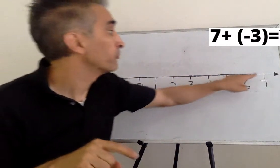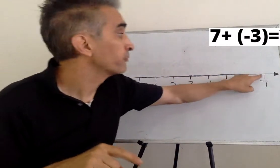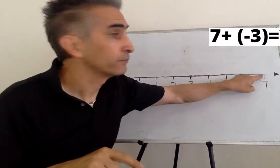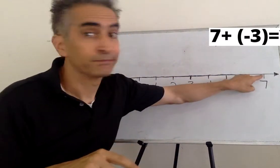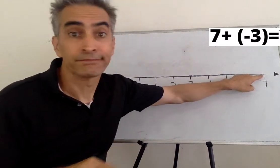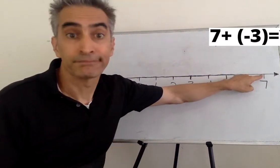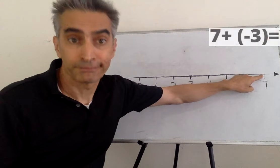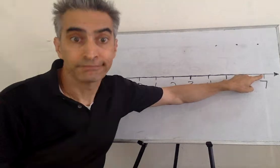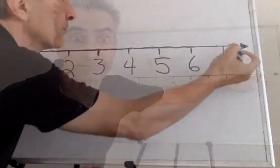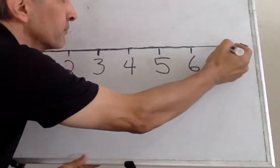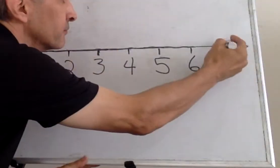There it is.